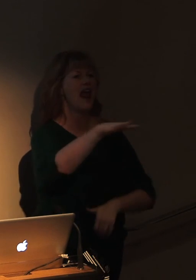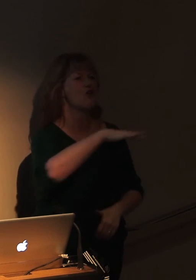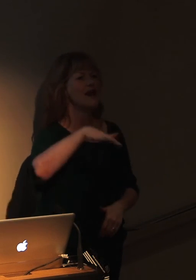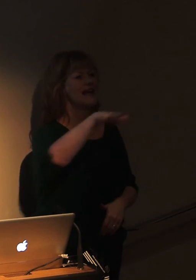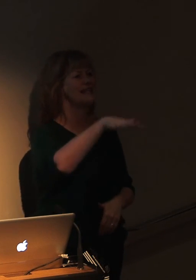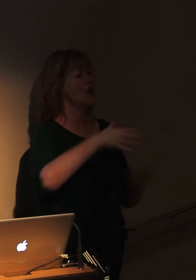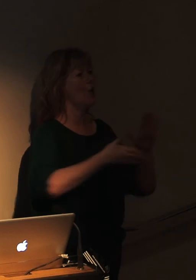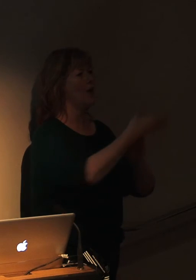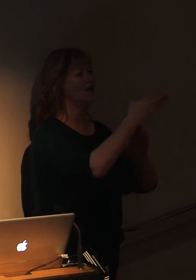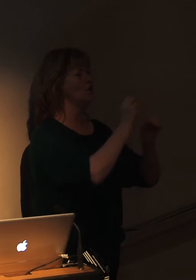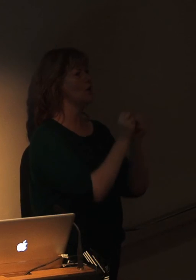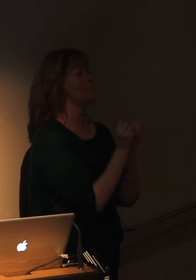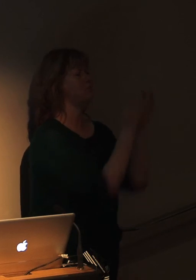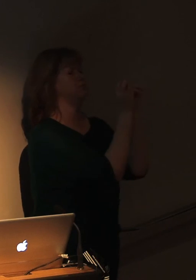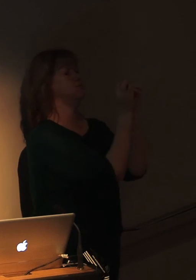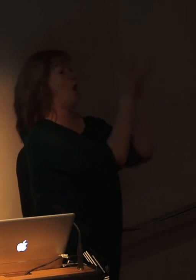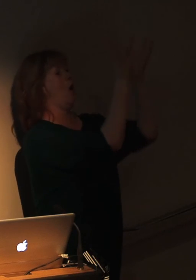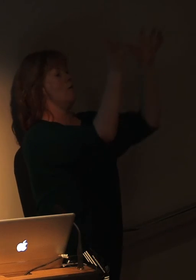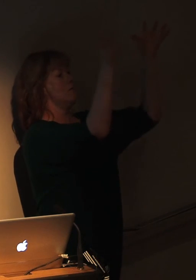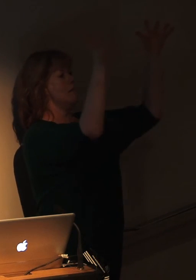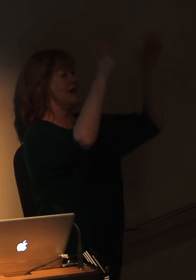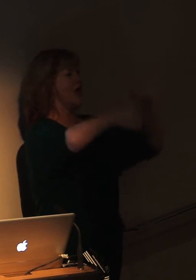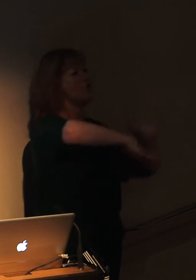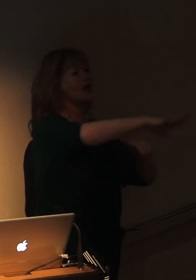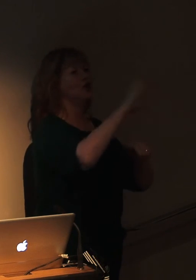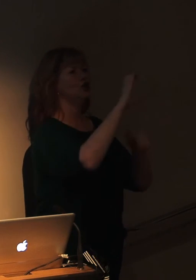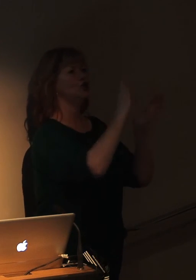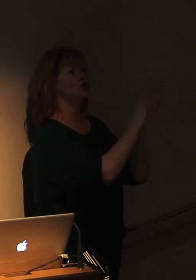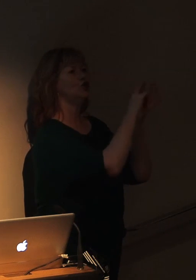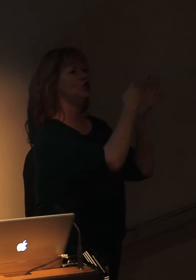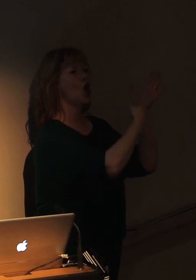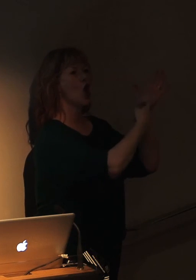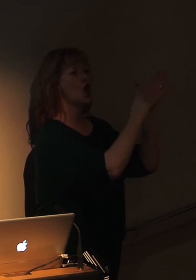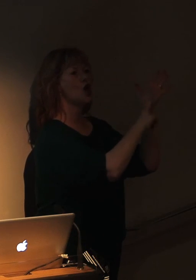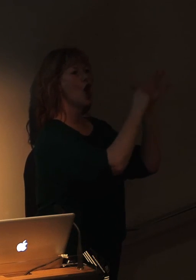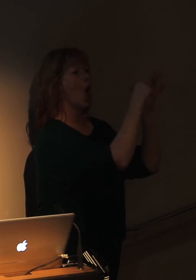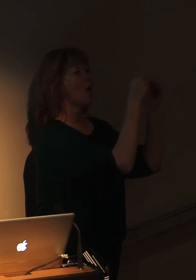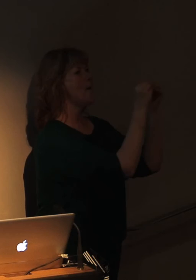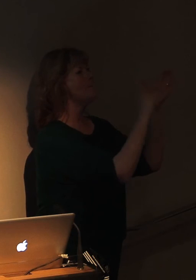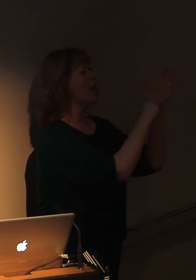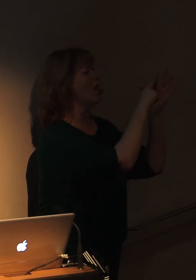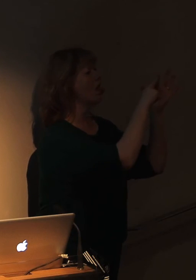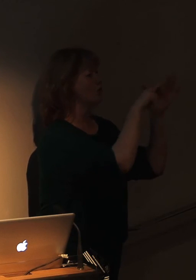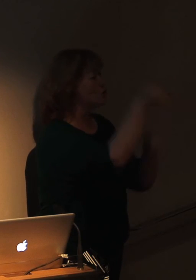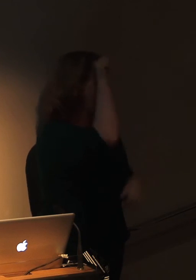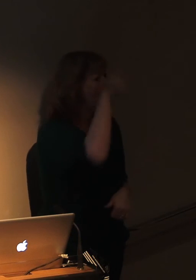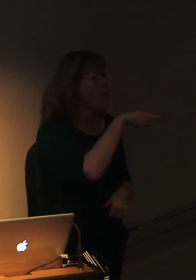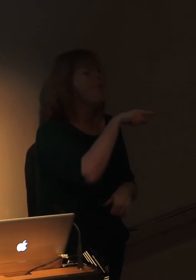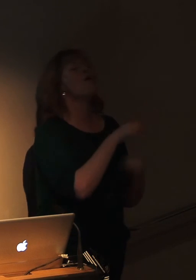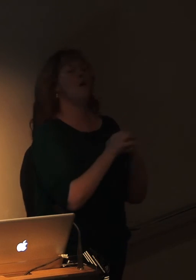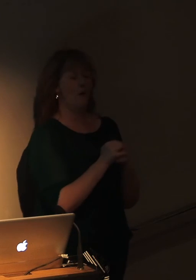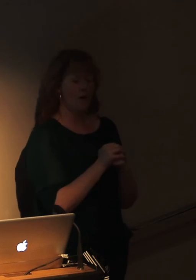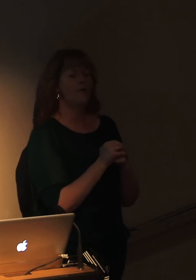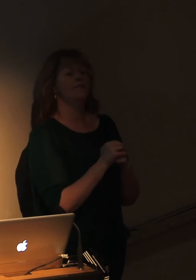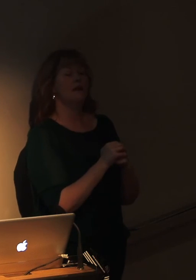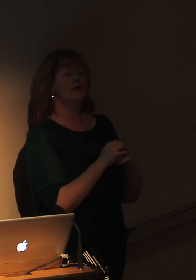and walked around there. Came out well radiated. If everyone knows what Chernobyl is. And at the end of